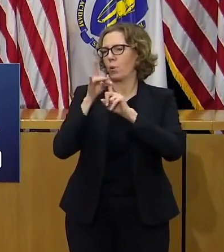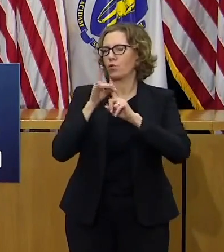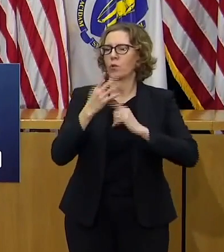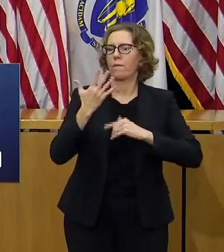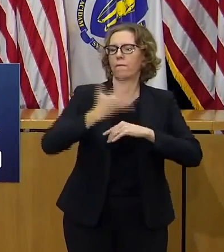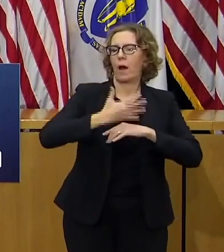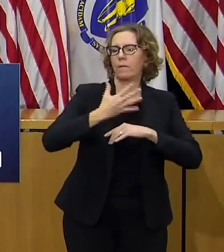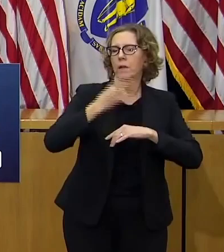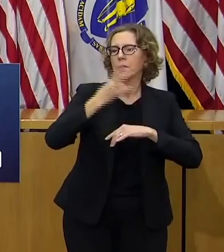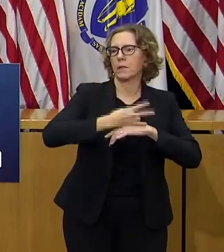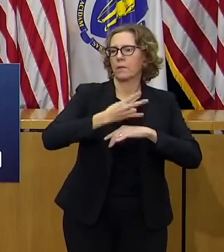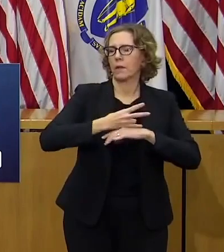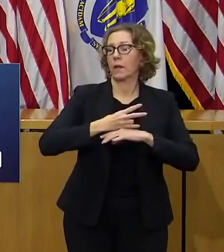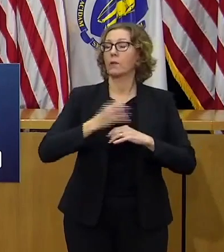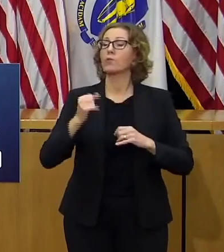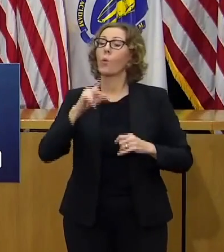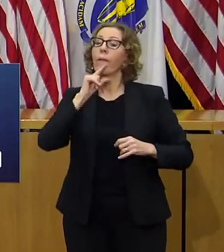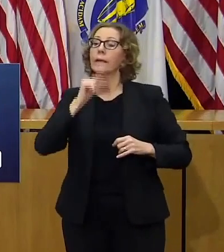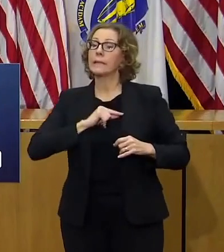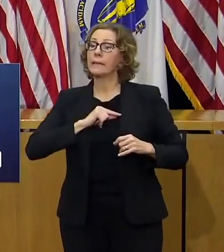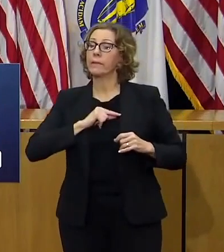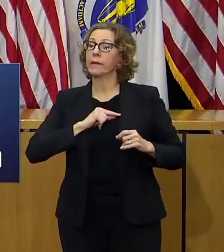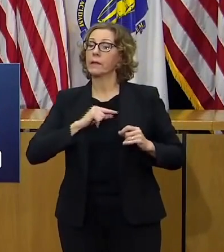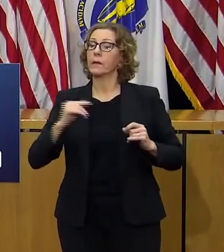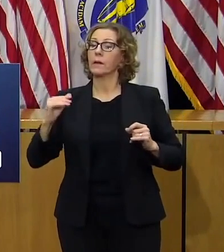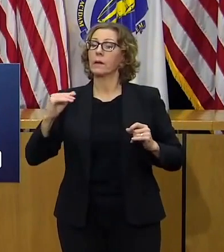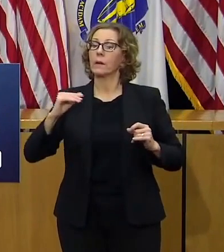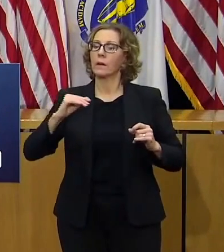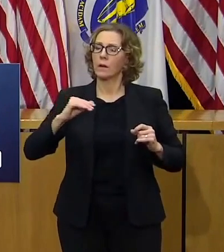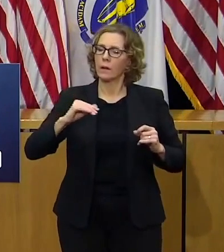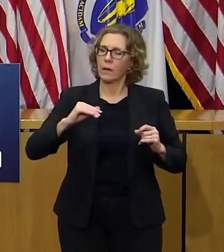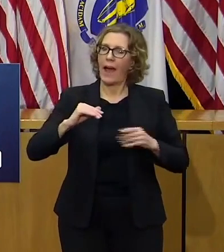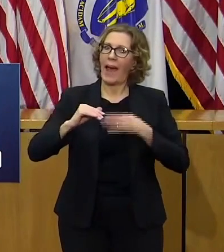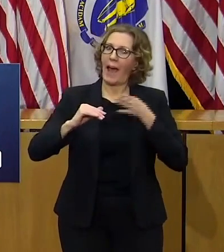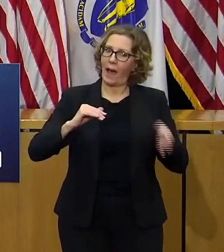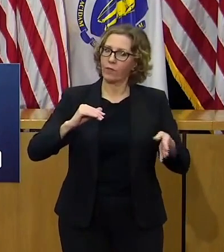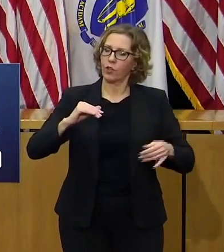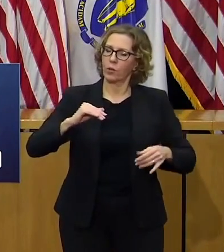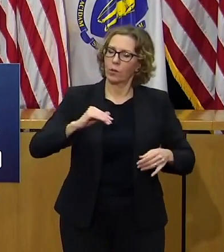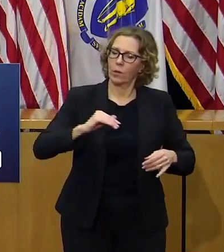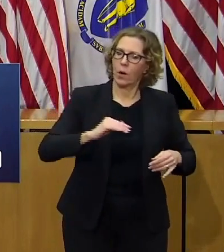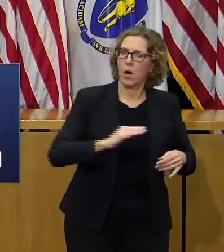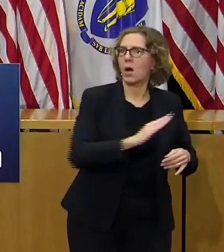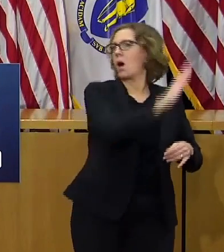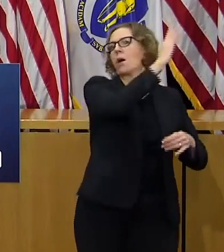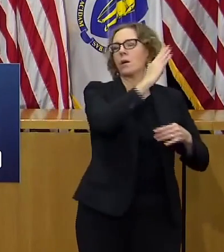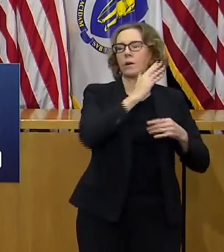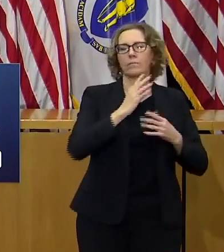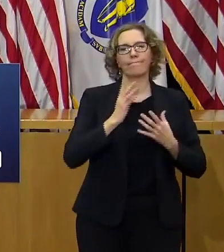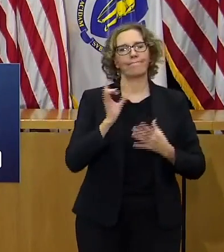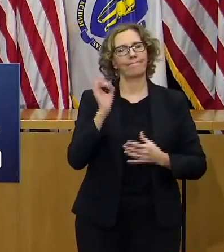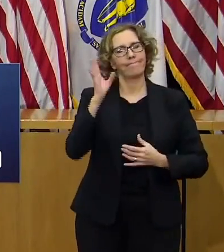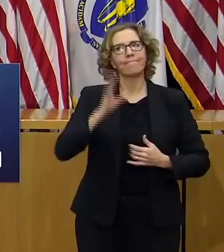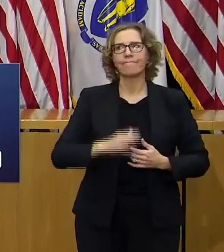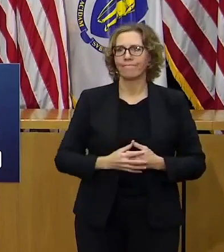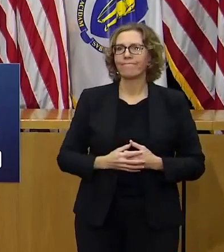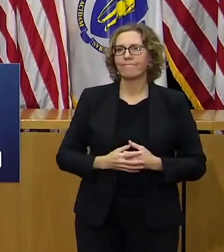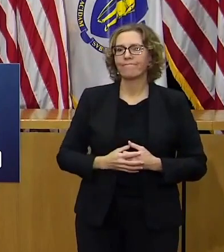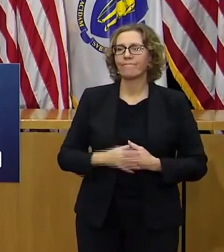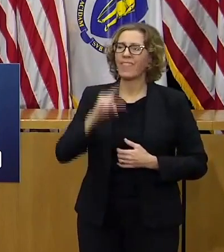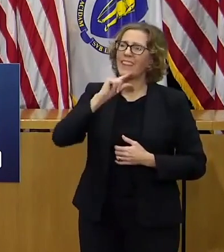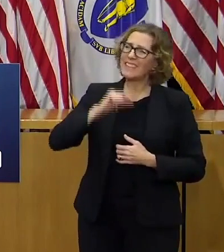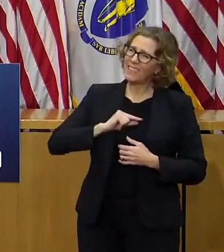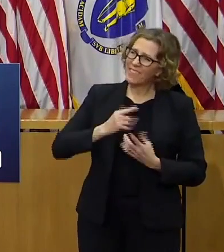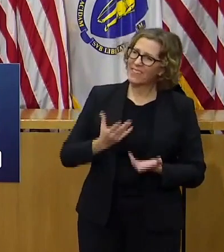they took off like a rocket thanksgiving the ultimate informal